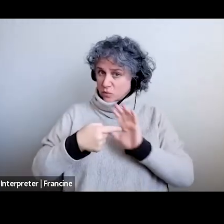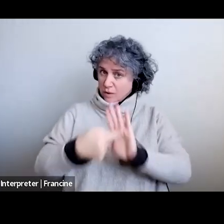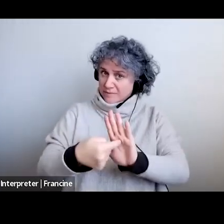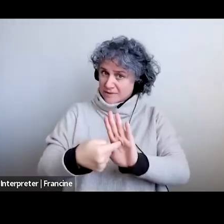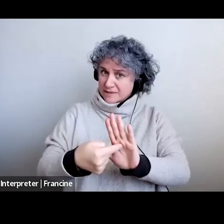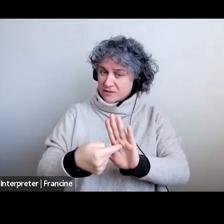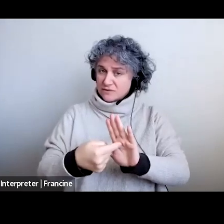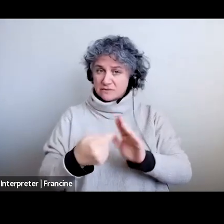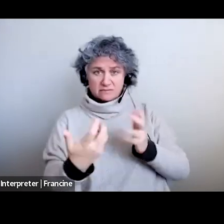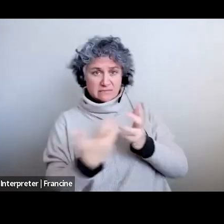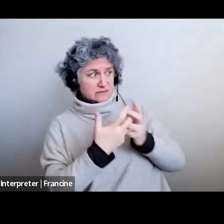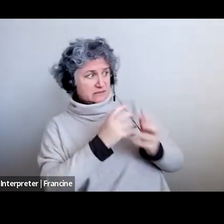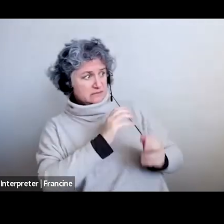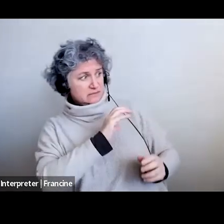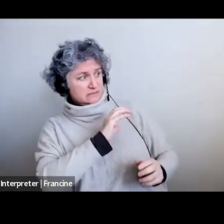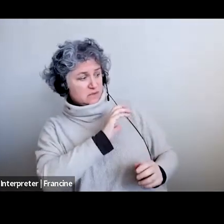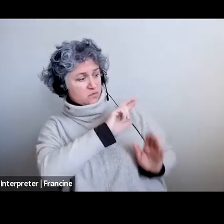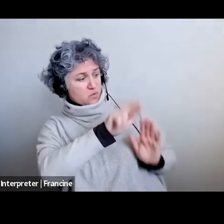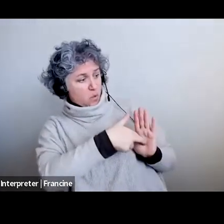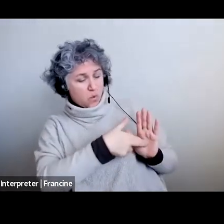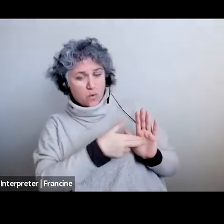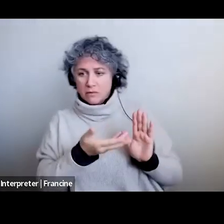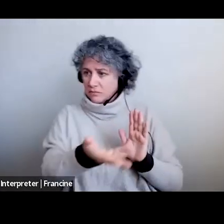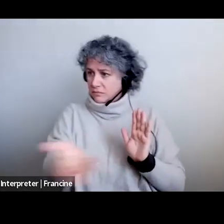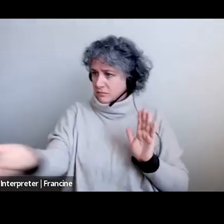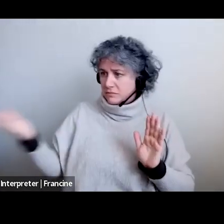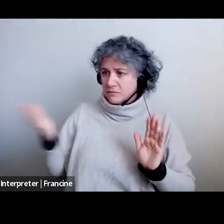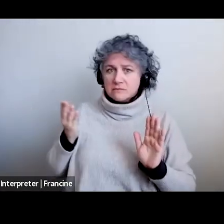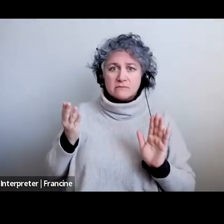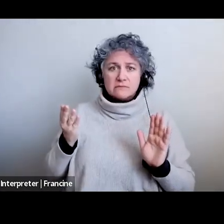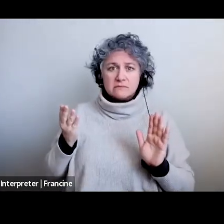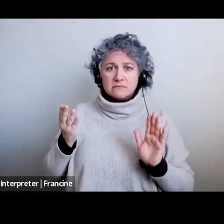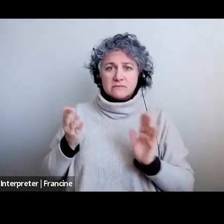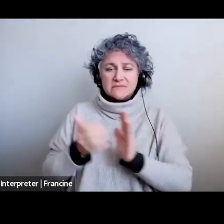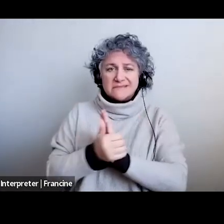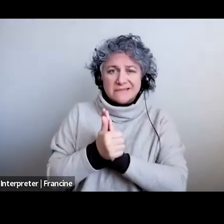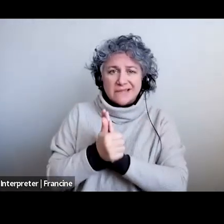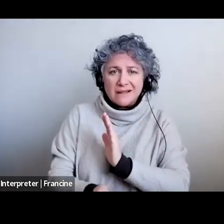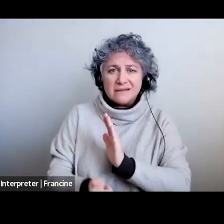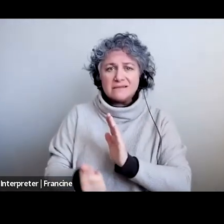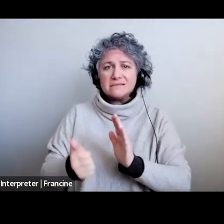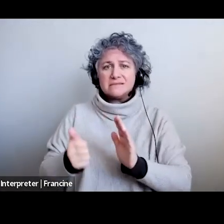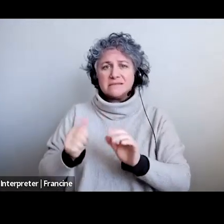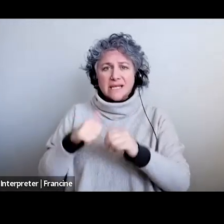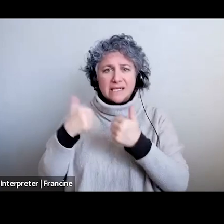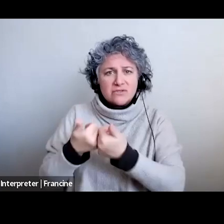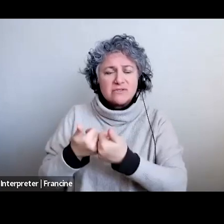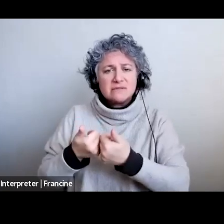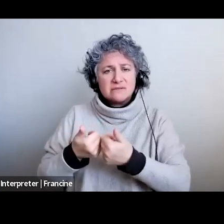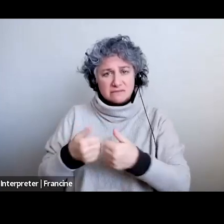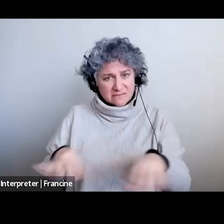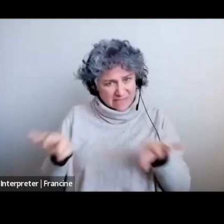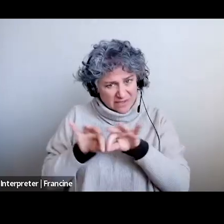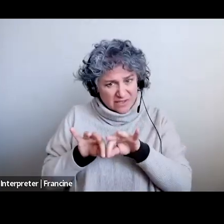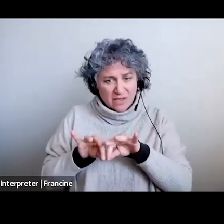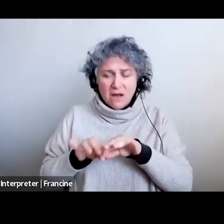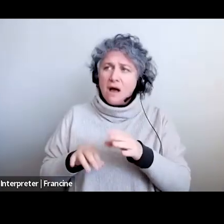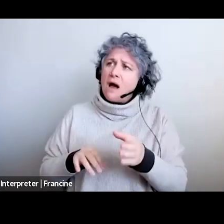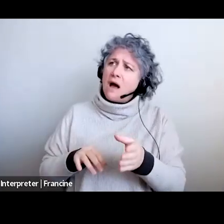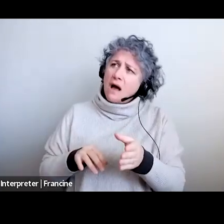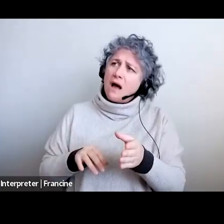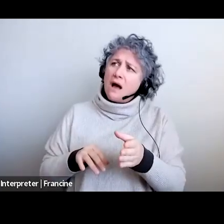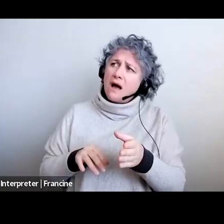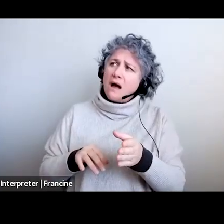an actor's talent agent does it matter i think it's important to have representation